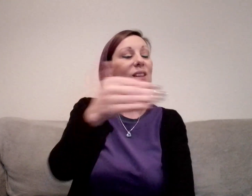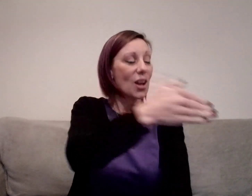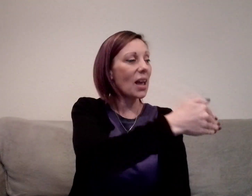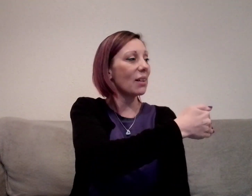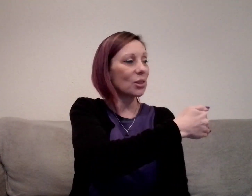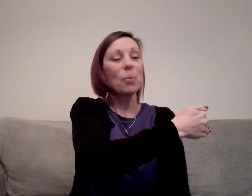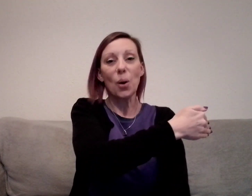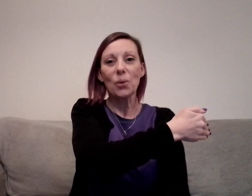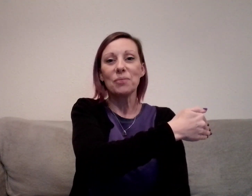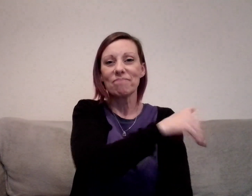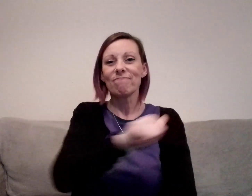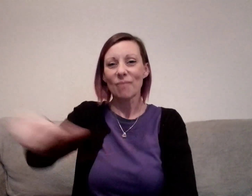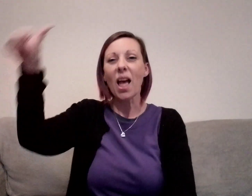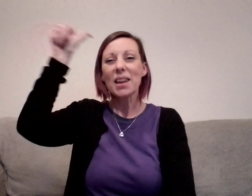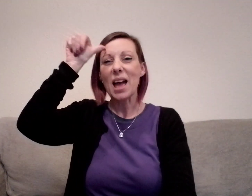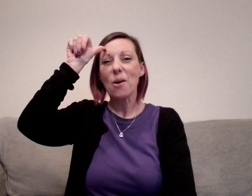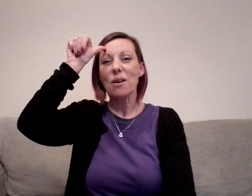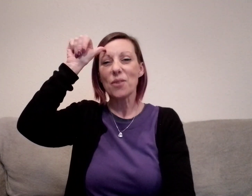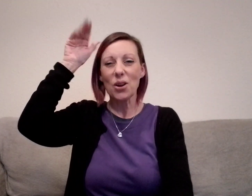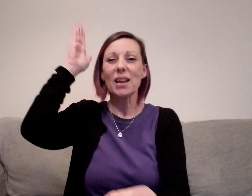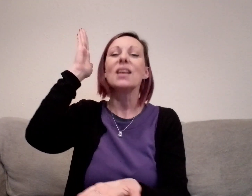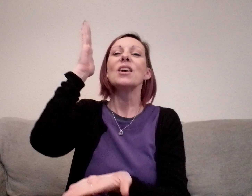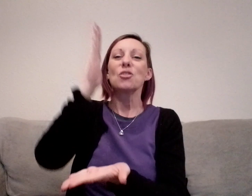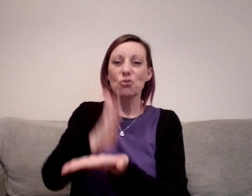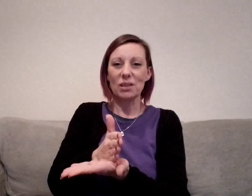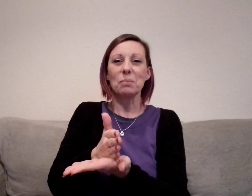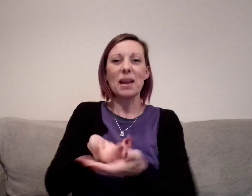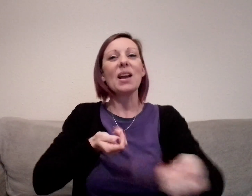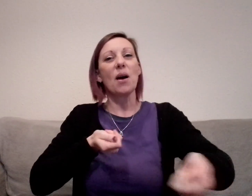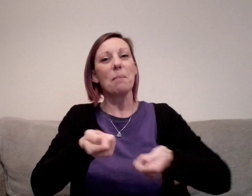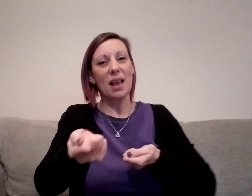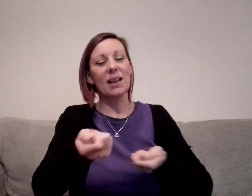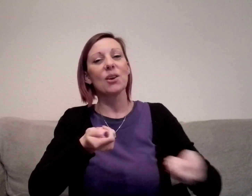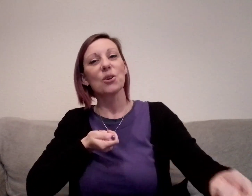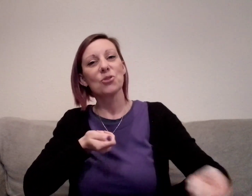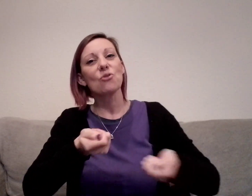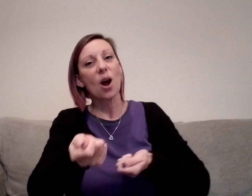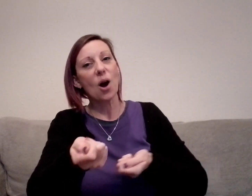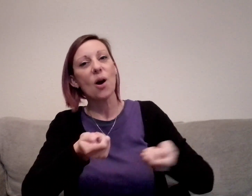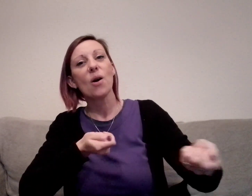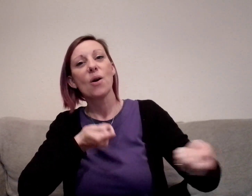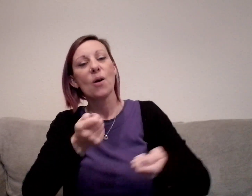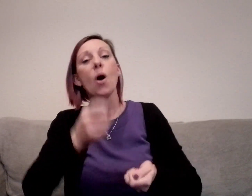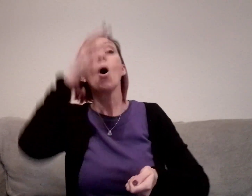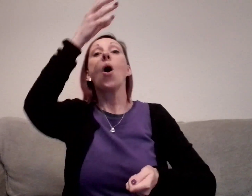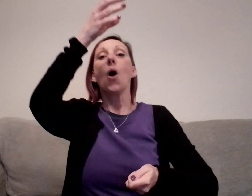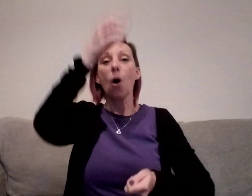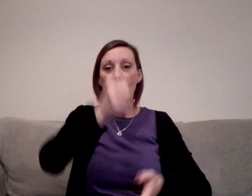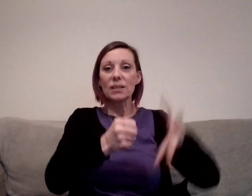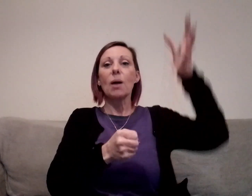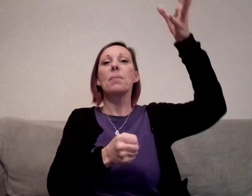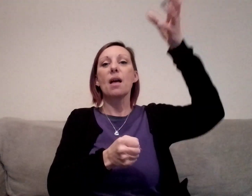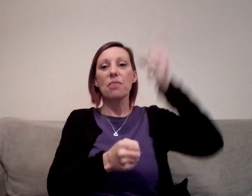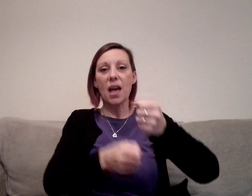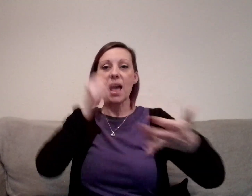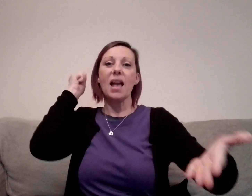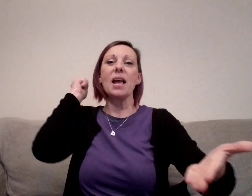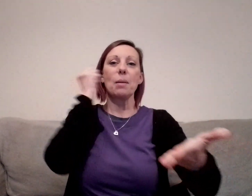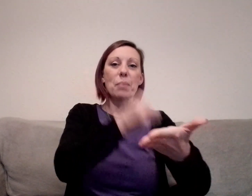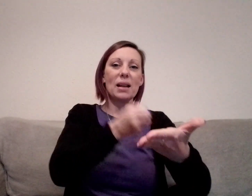Turn out to port, now I've got it Trust me, I'm in control Hoist at the thing